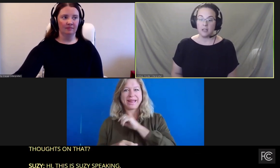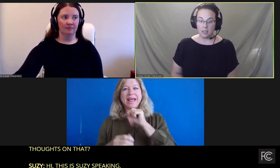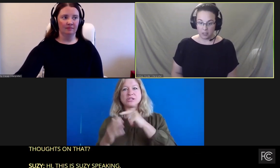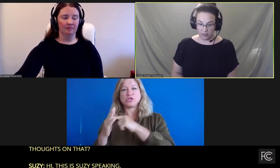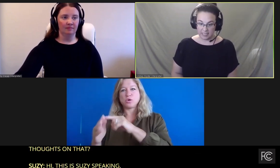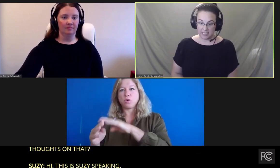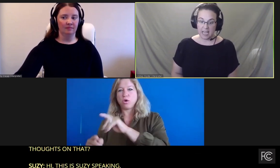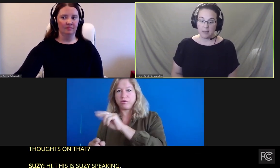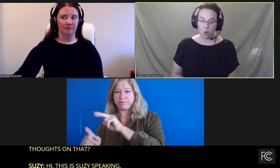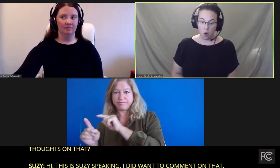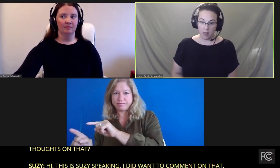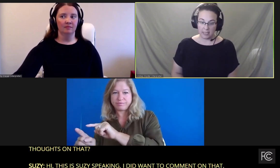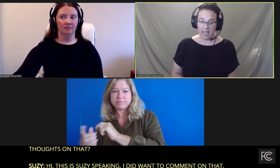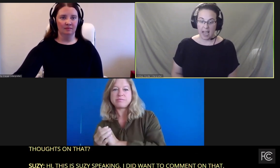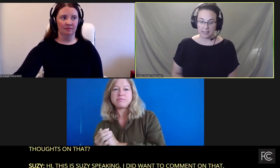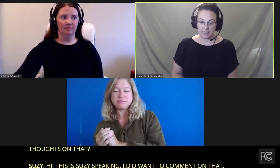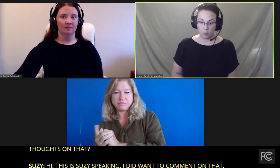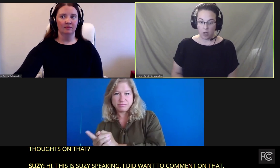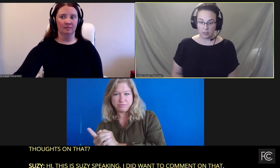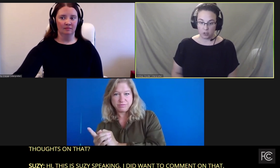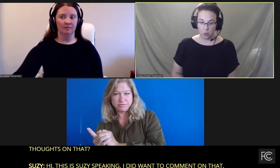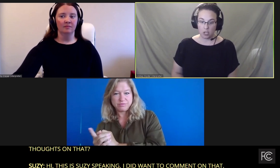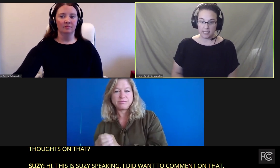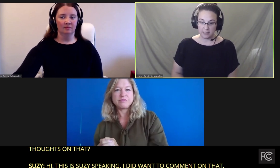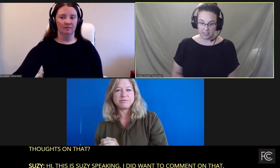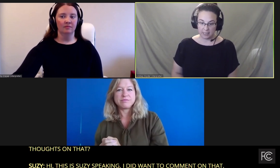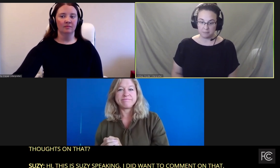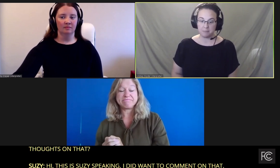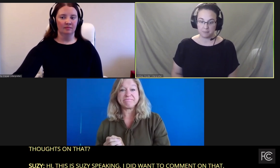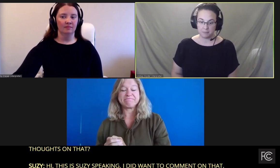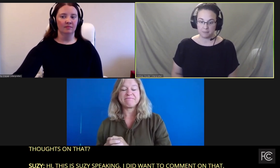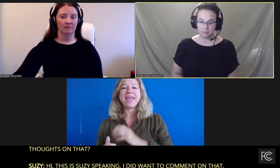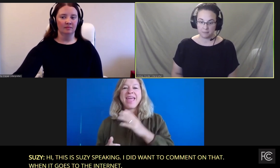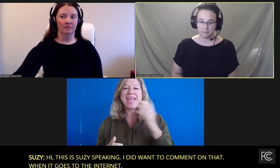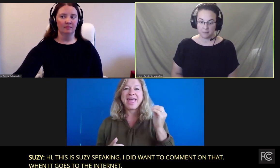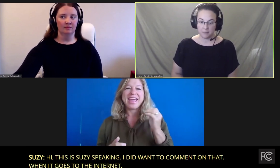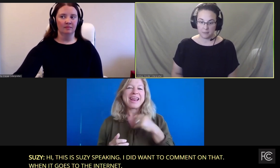the same quality as it was shown on TV.